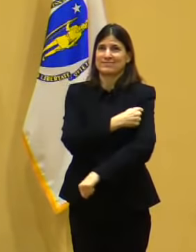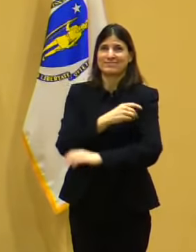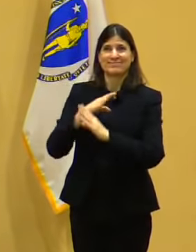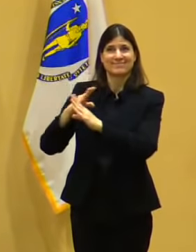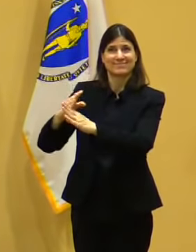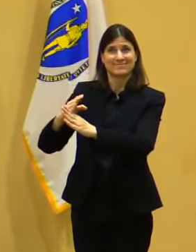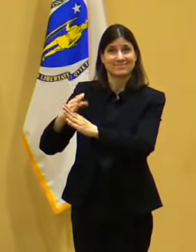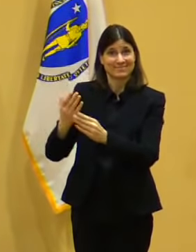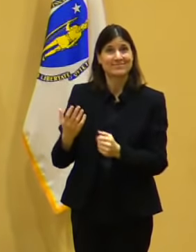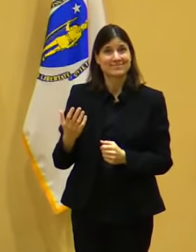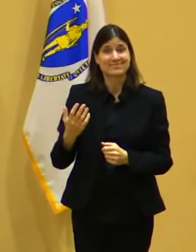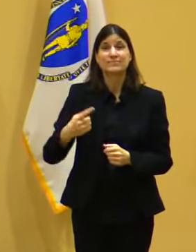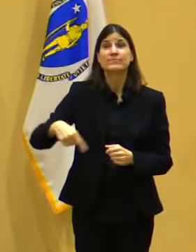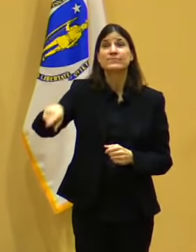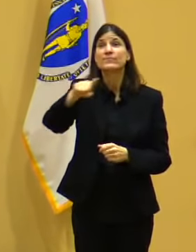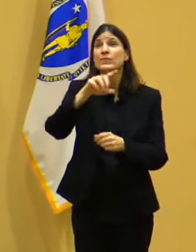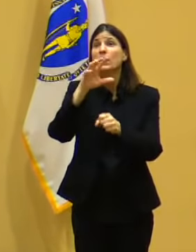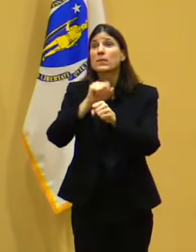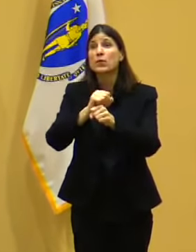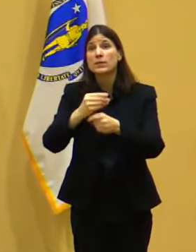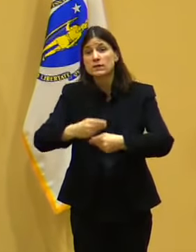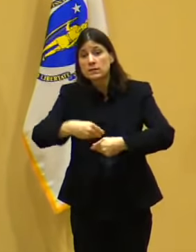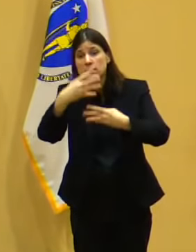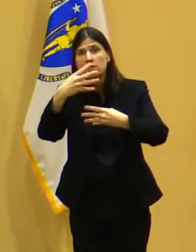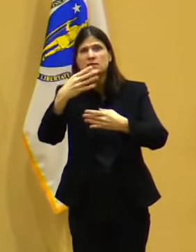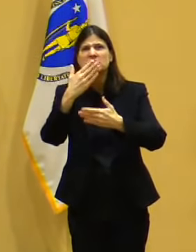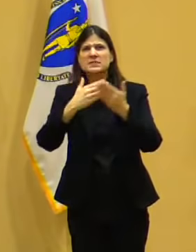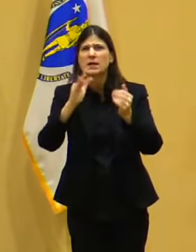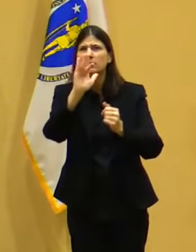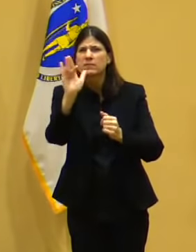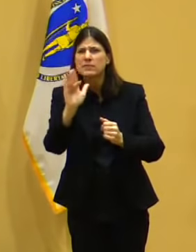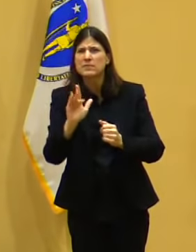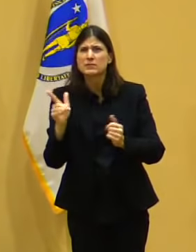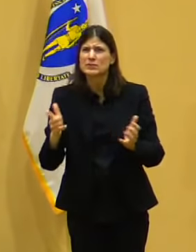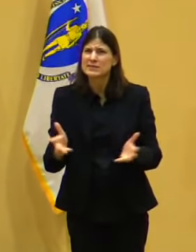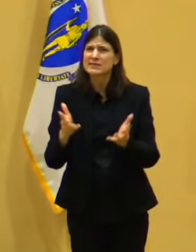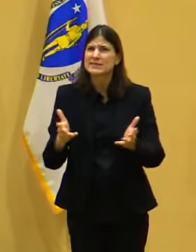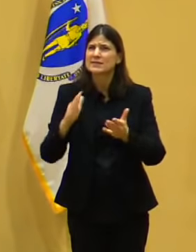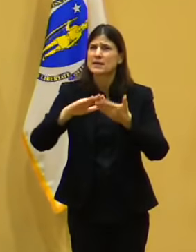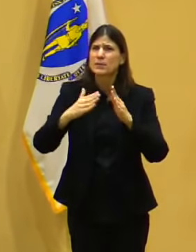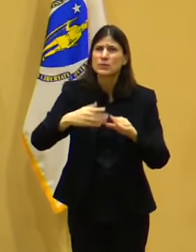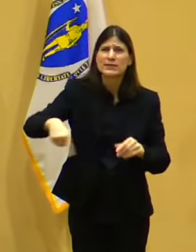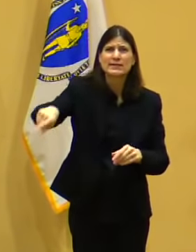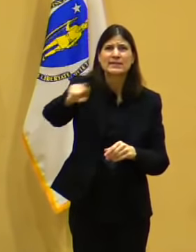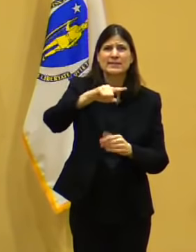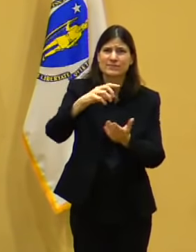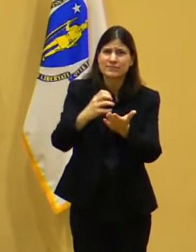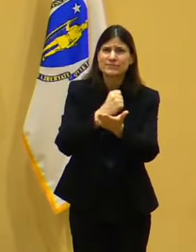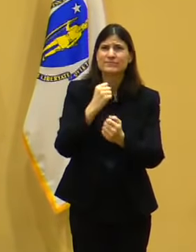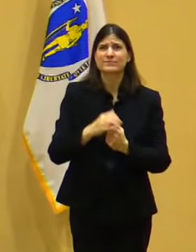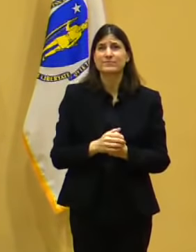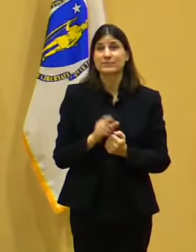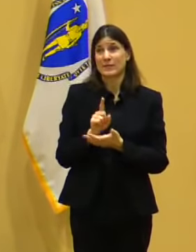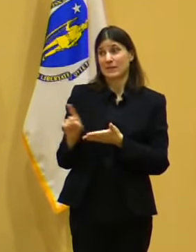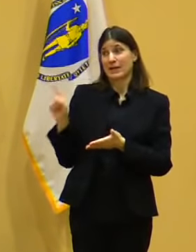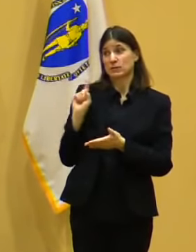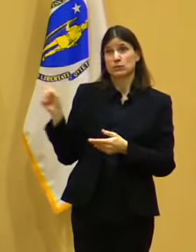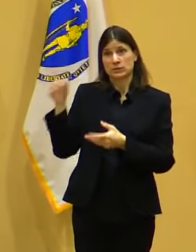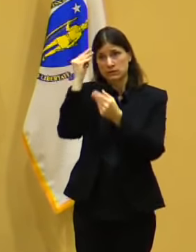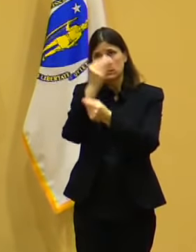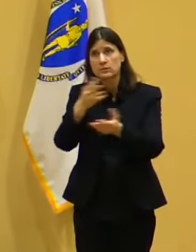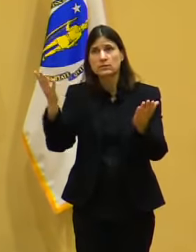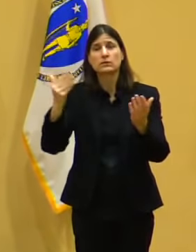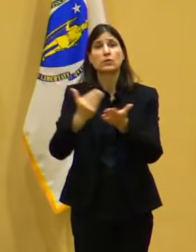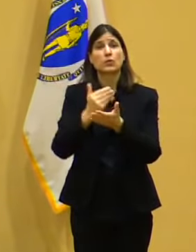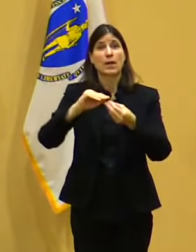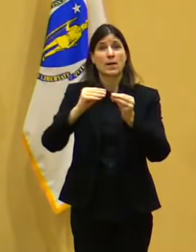sites. We've launched the new call center and are making continuous improvements to the online scheduling process. We also launched a